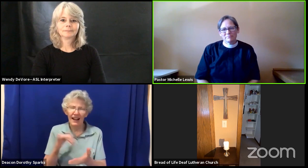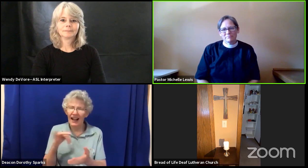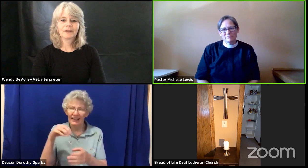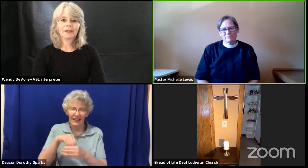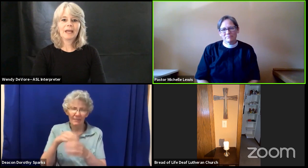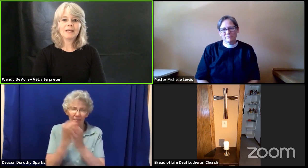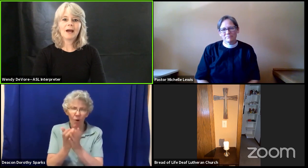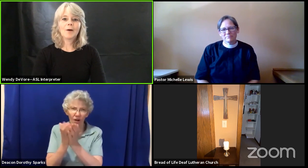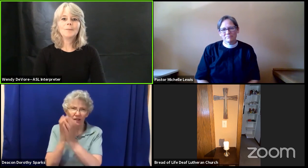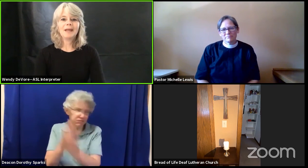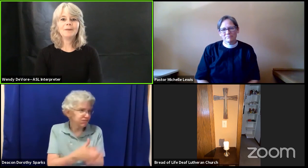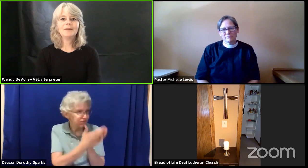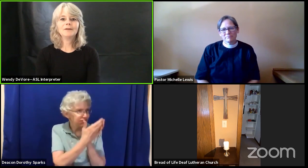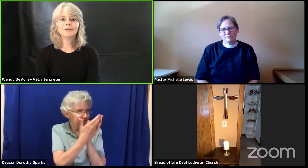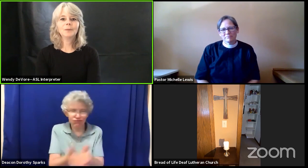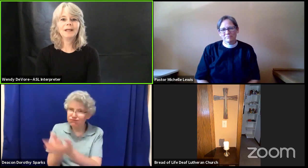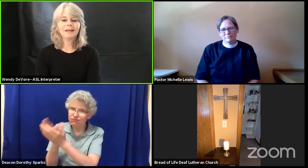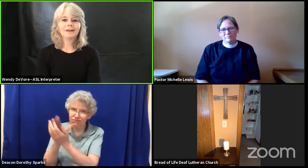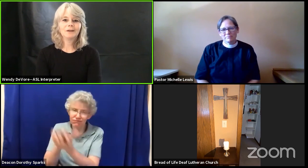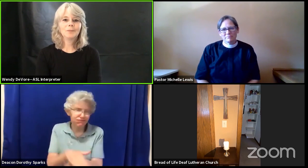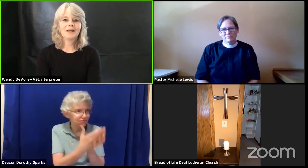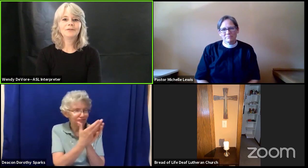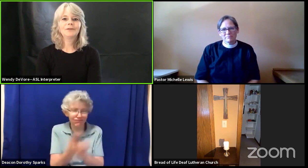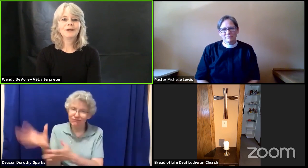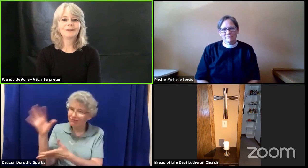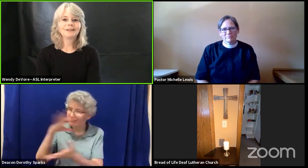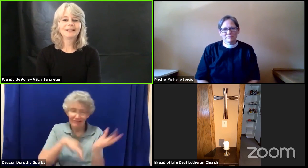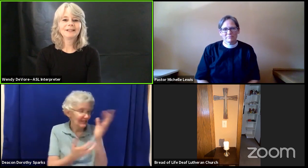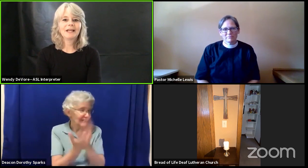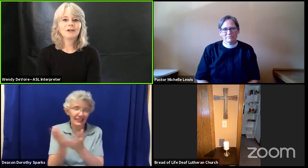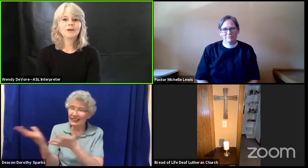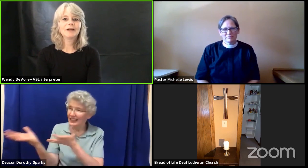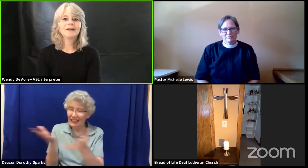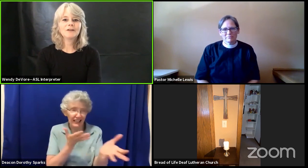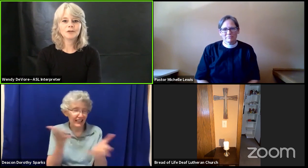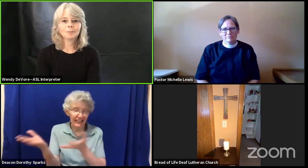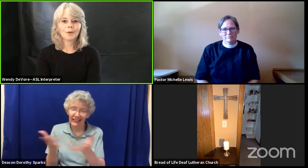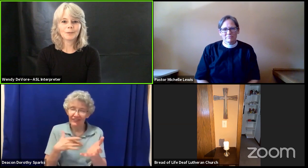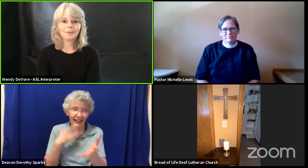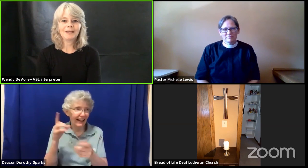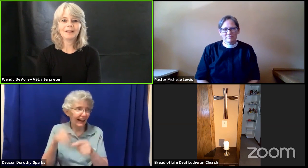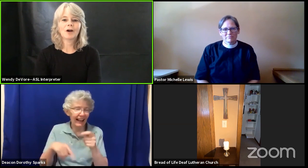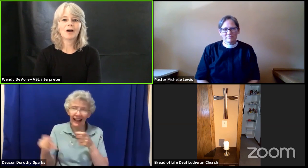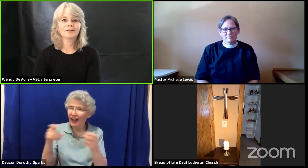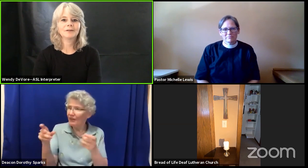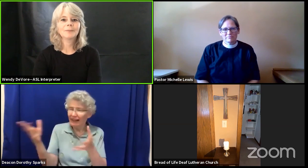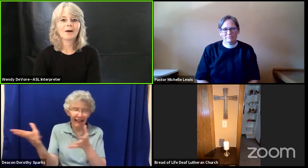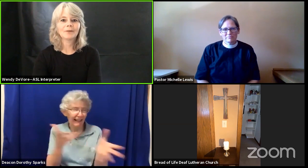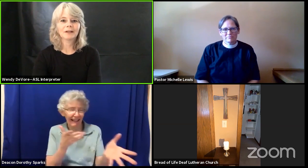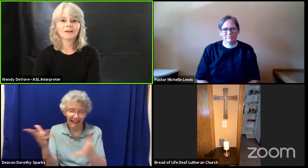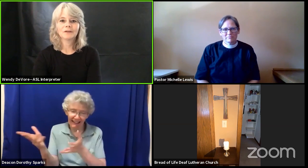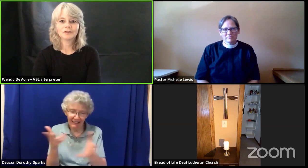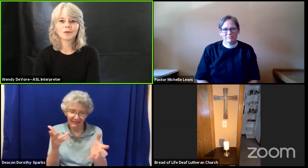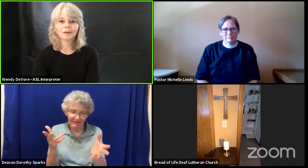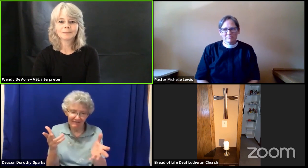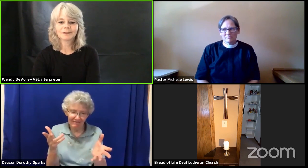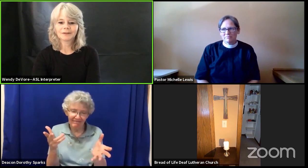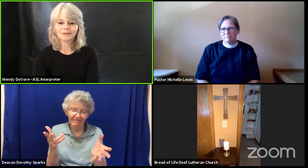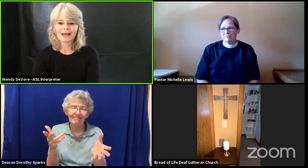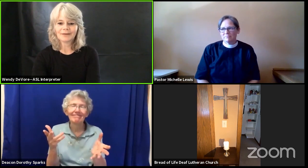And now, maybe this week, you might feel like you're in this boat being tossed about in the storms of life.